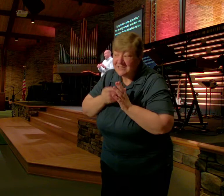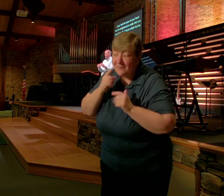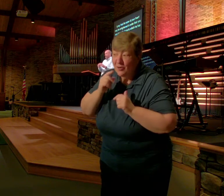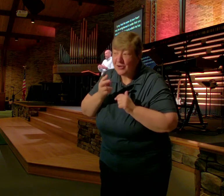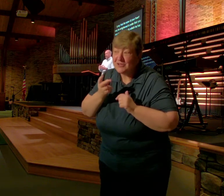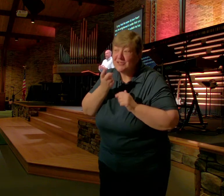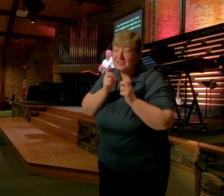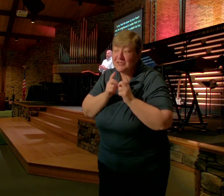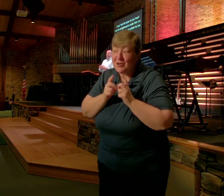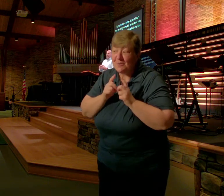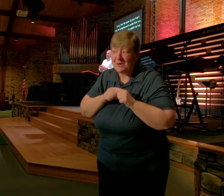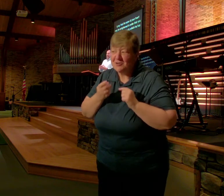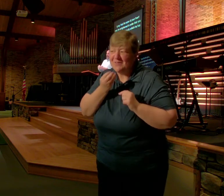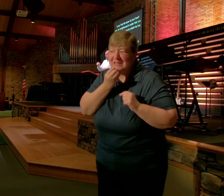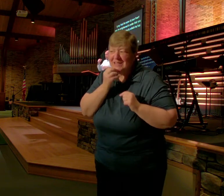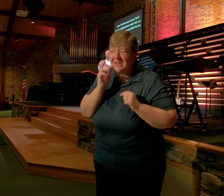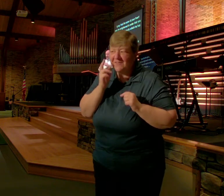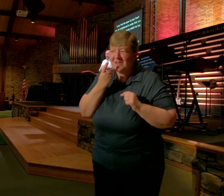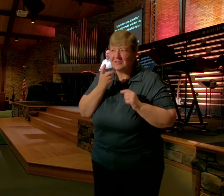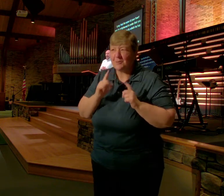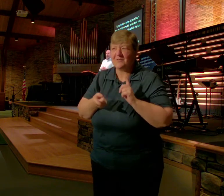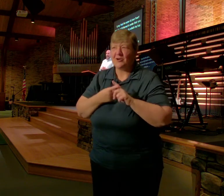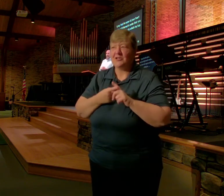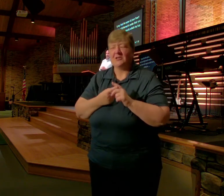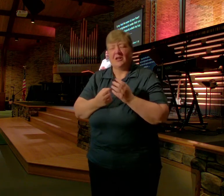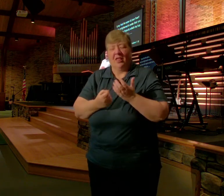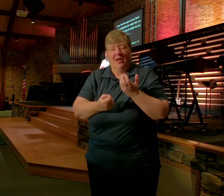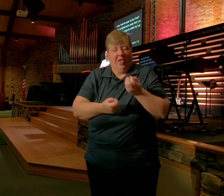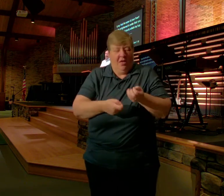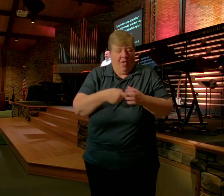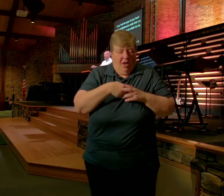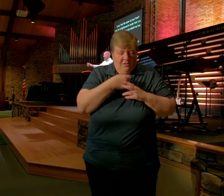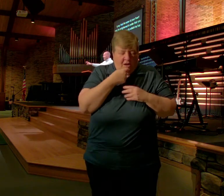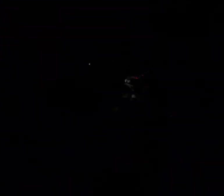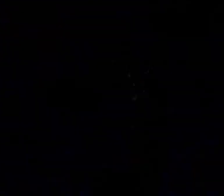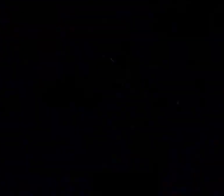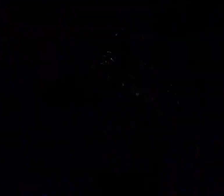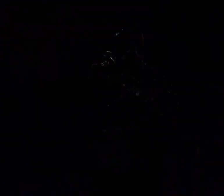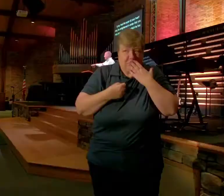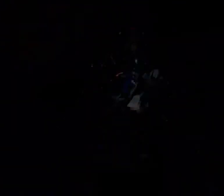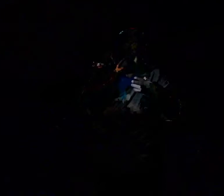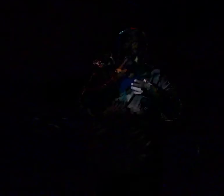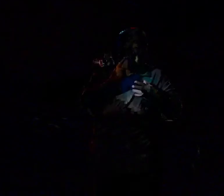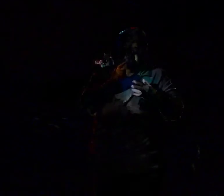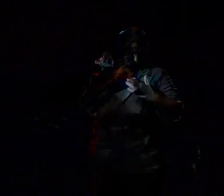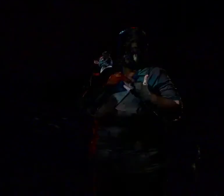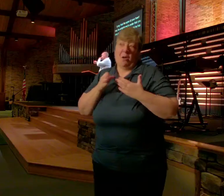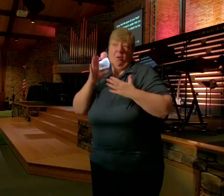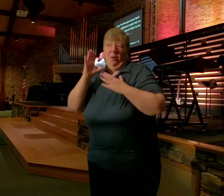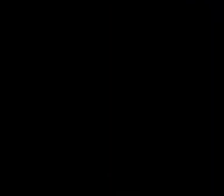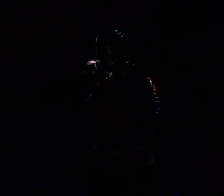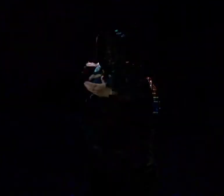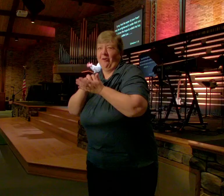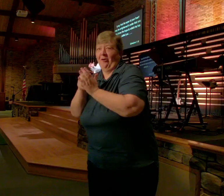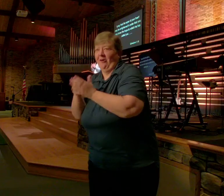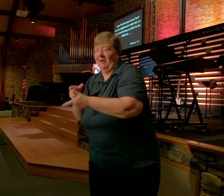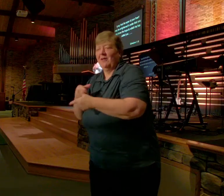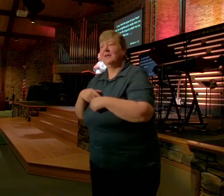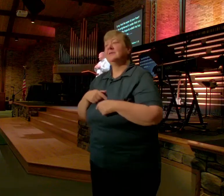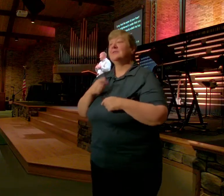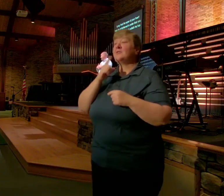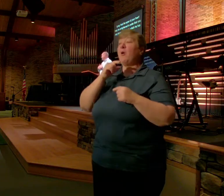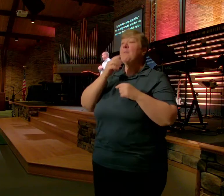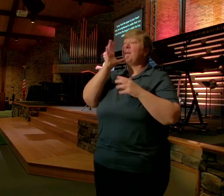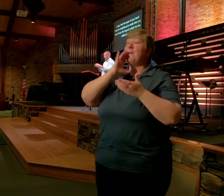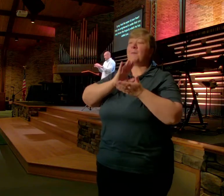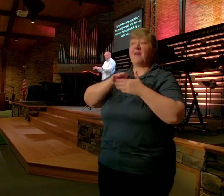And so They choke Down their Vegetables Right For the Future hope Now We're empty Nesters now So she Says that Says that To me You gotta Eat your